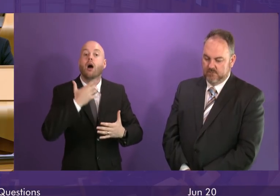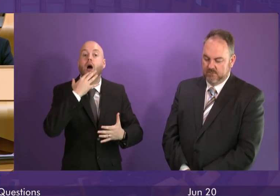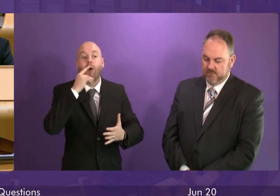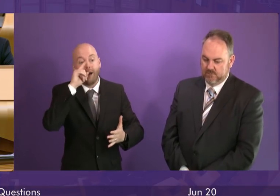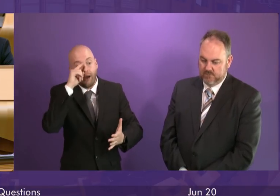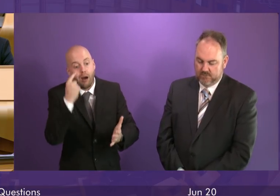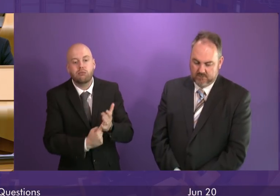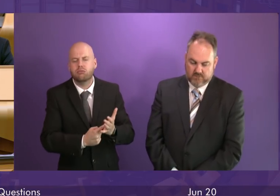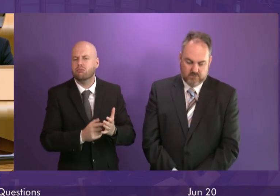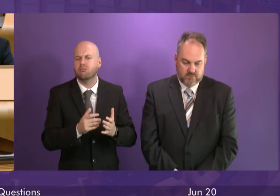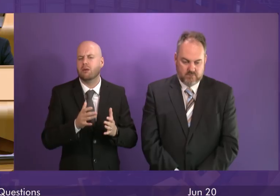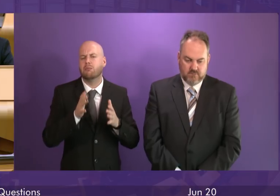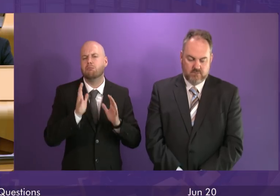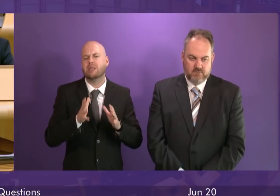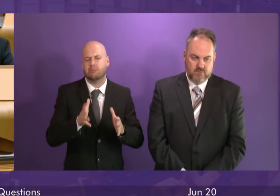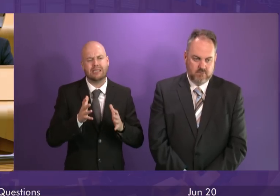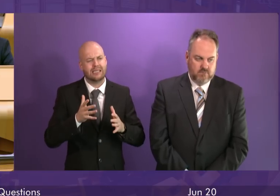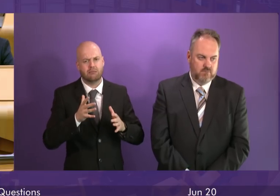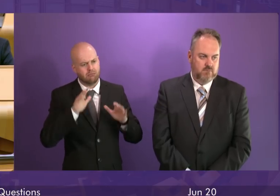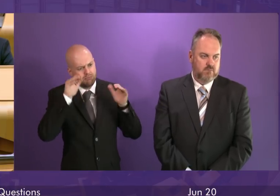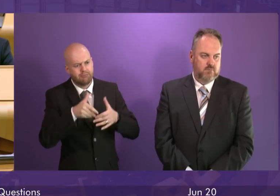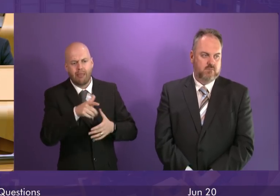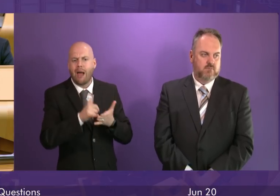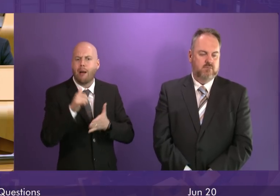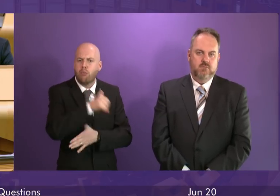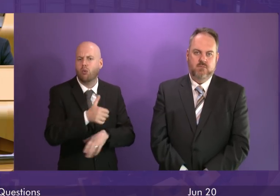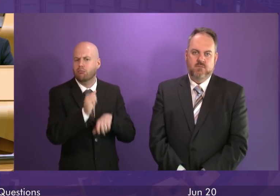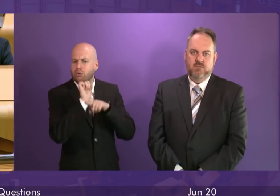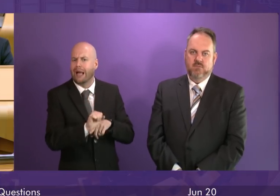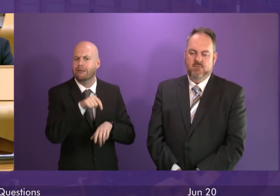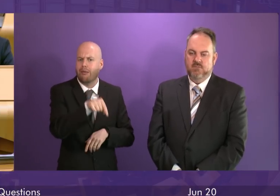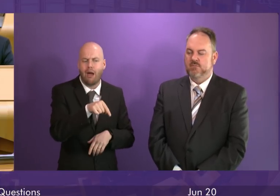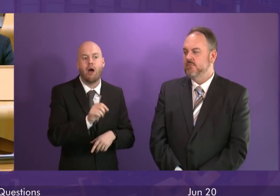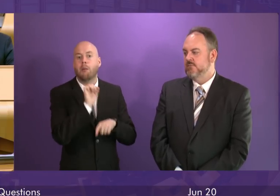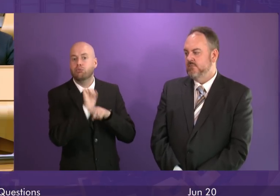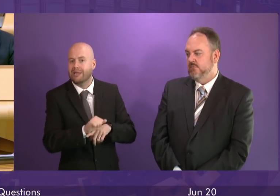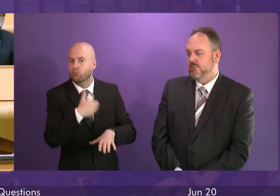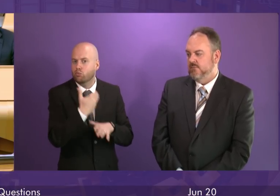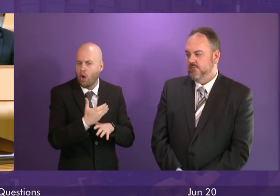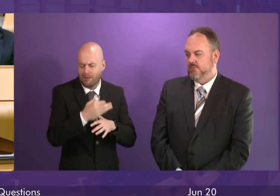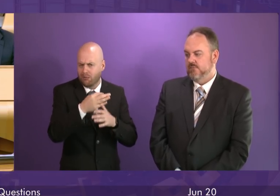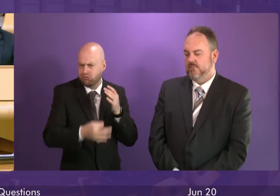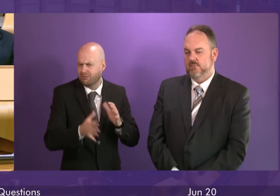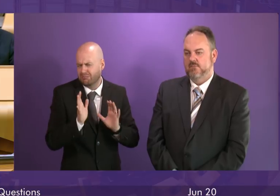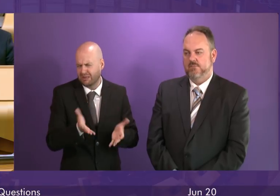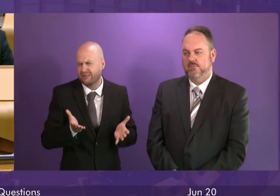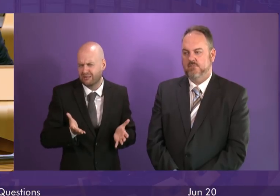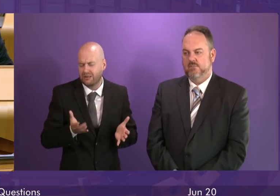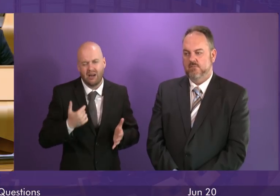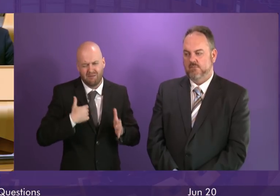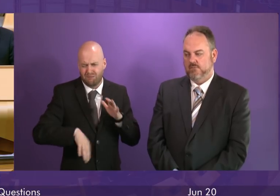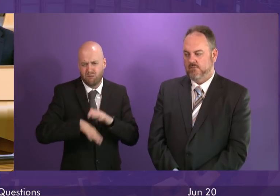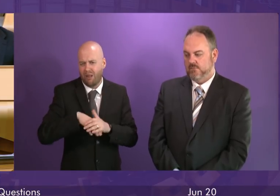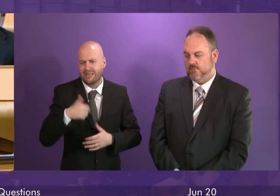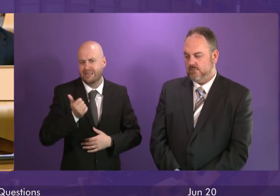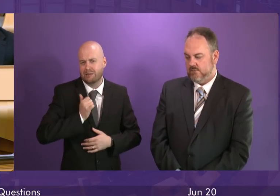have to be in the overall interest of Prestwick Airport and those who work in it. would certainly say I would fully expect engagement with trade unions